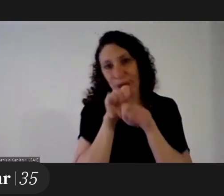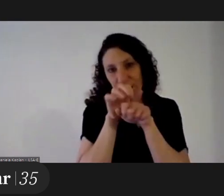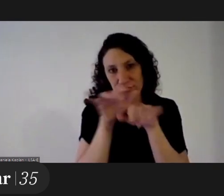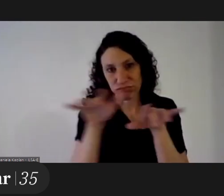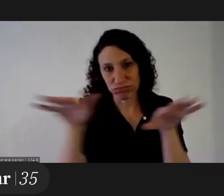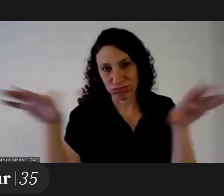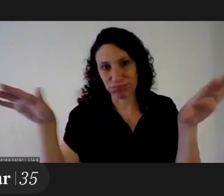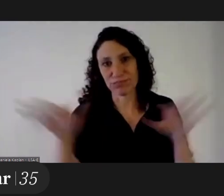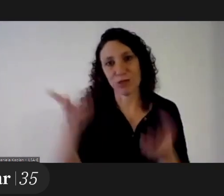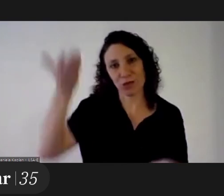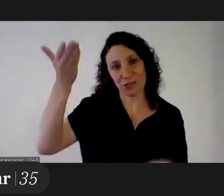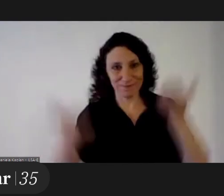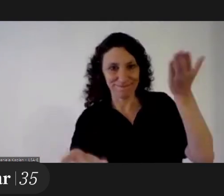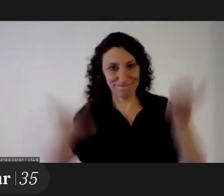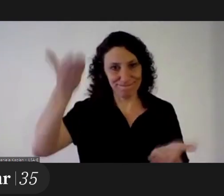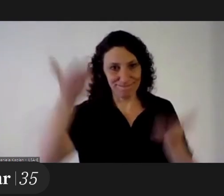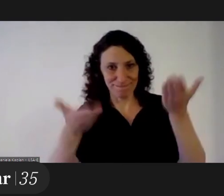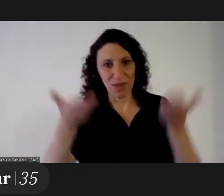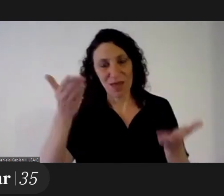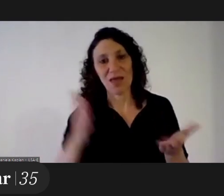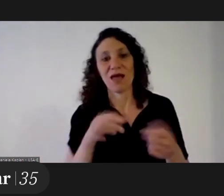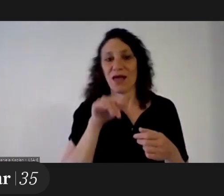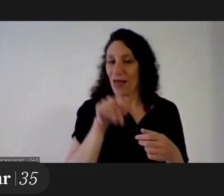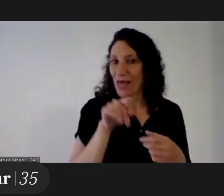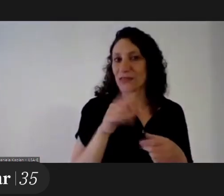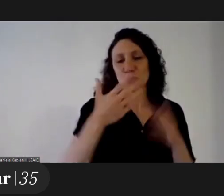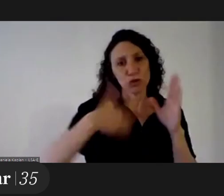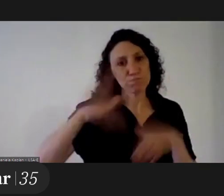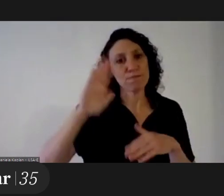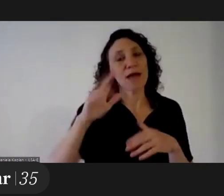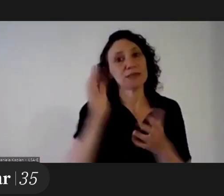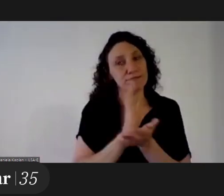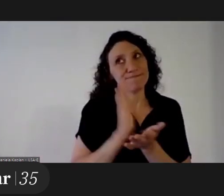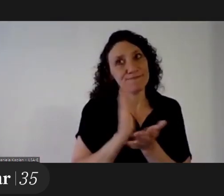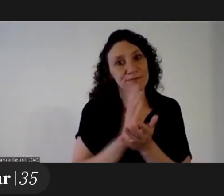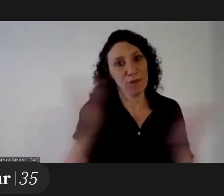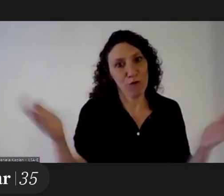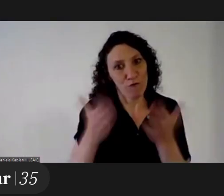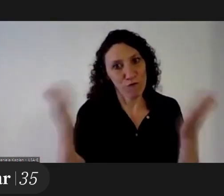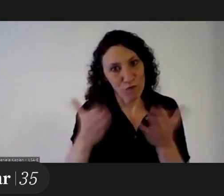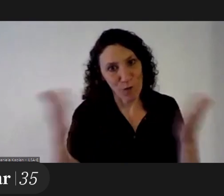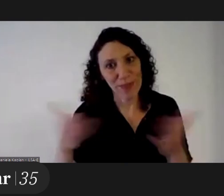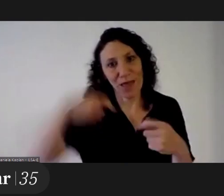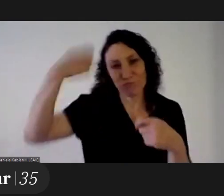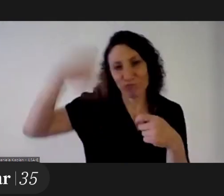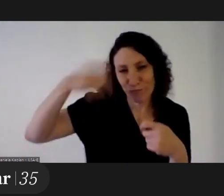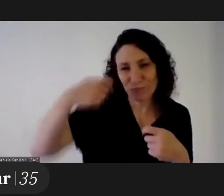to reach different corners on the one hand fostering and encouraging